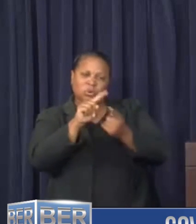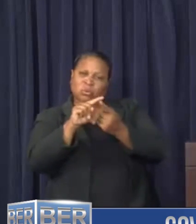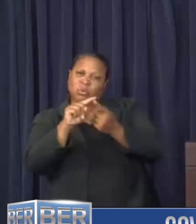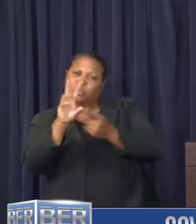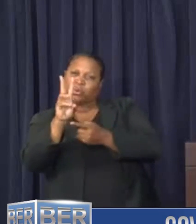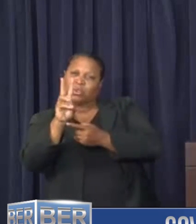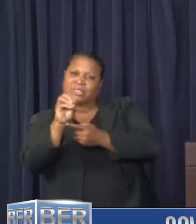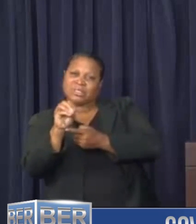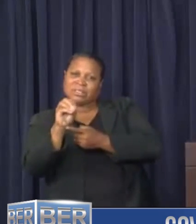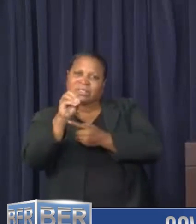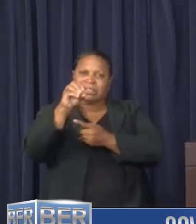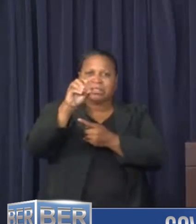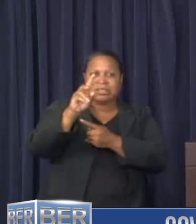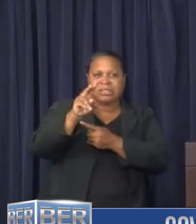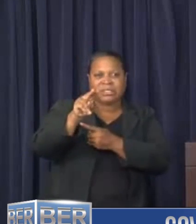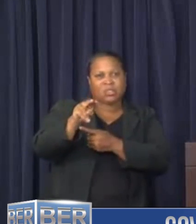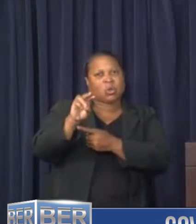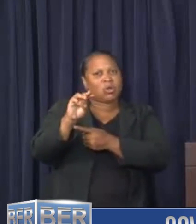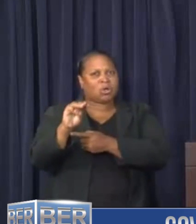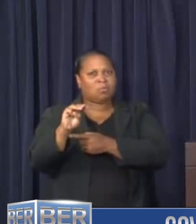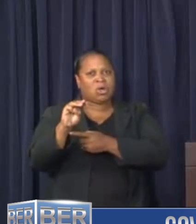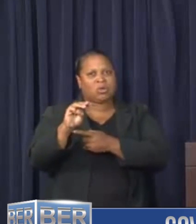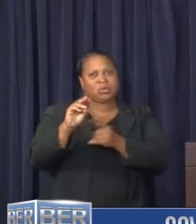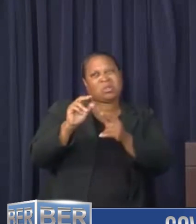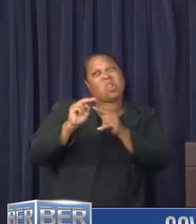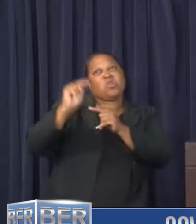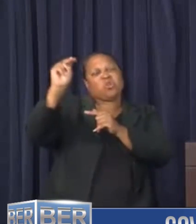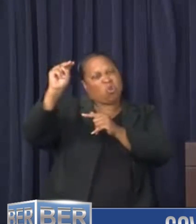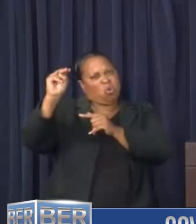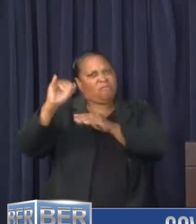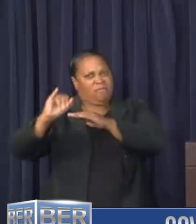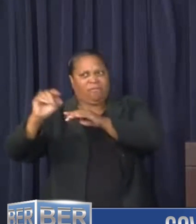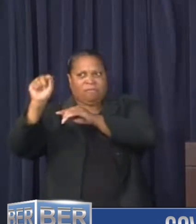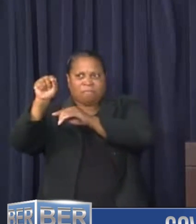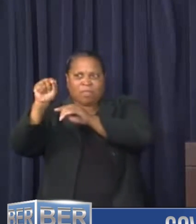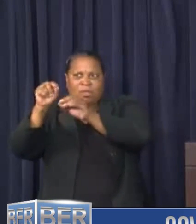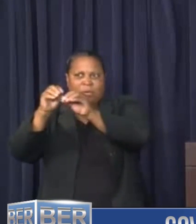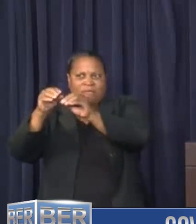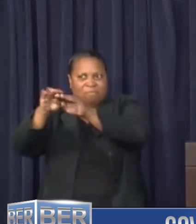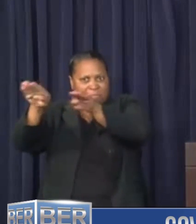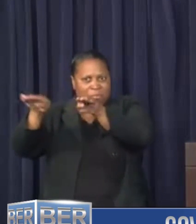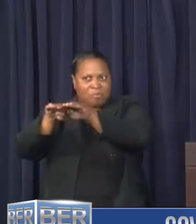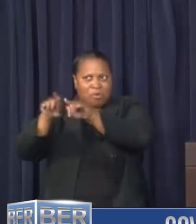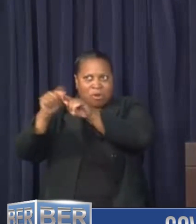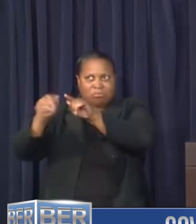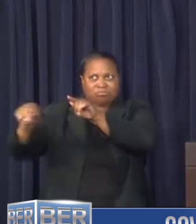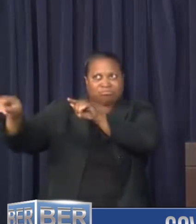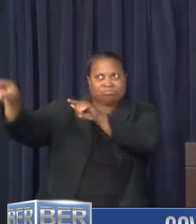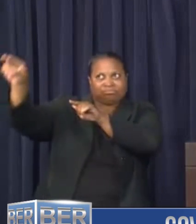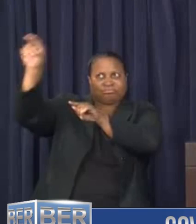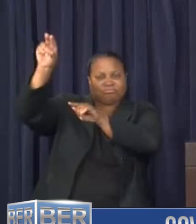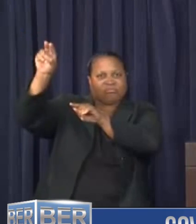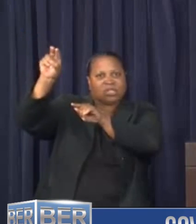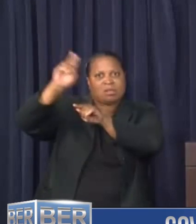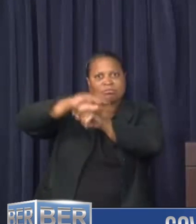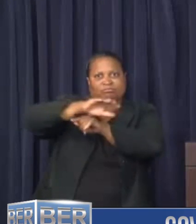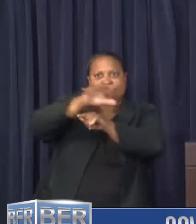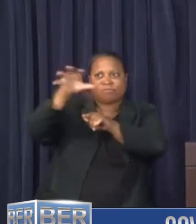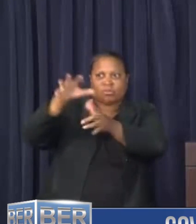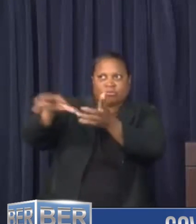miles to the northwest of the island on Wednesday morning, as it then moves away into the Atlantic well out of our area.